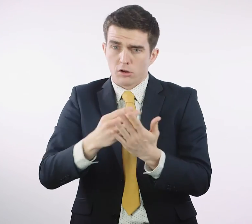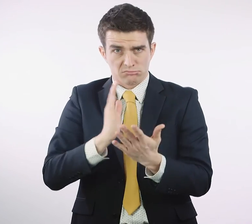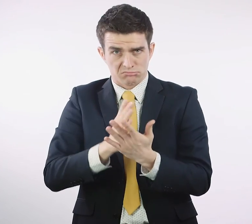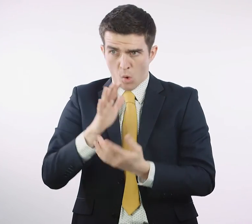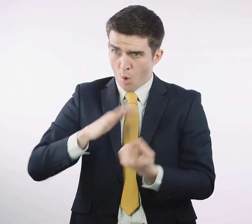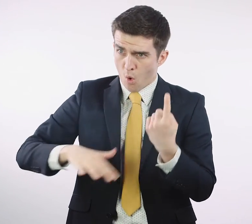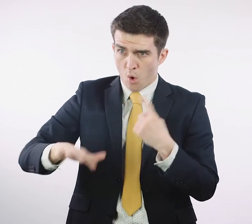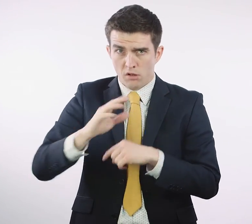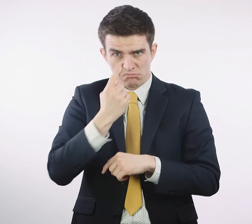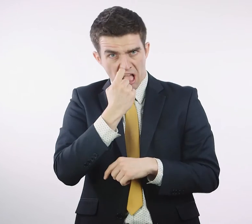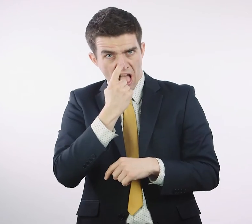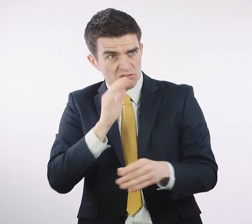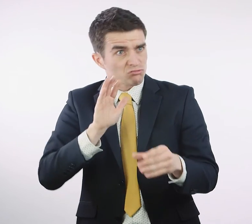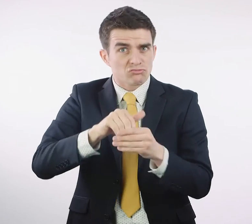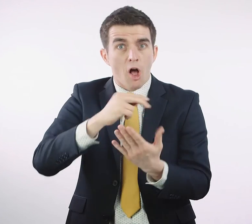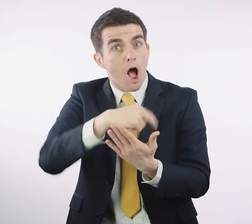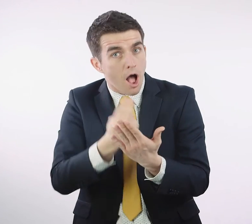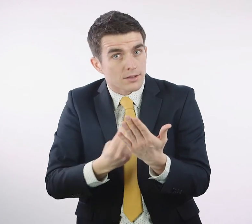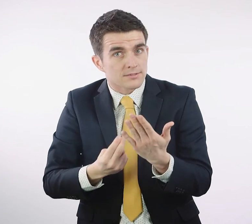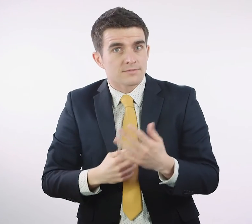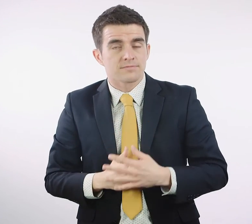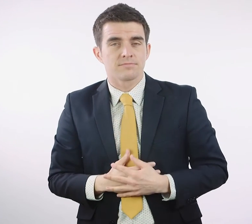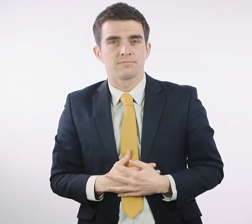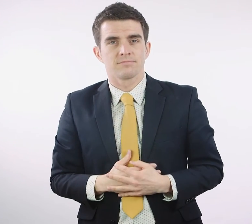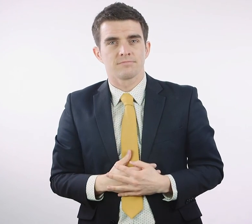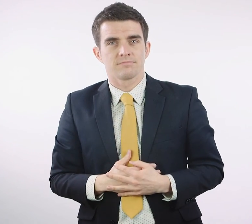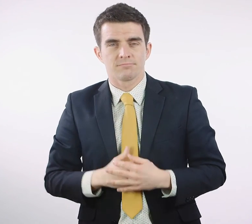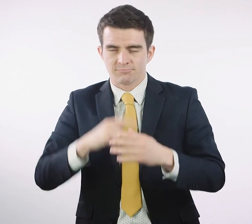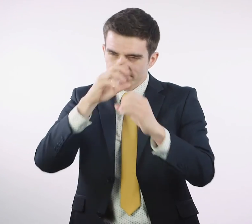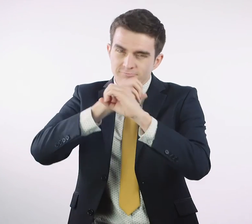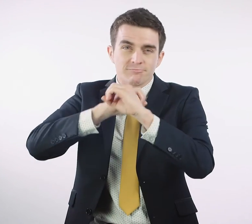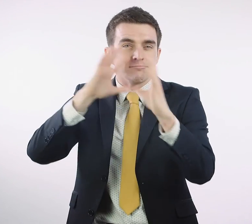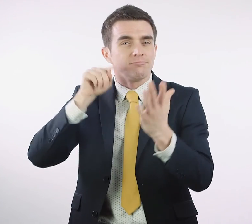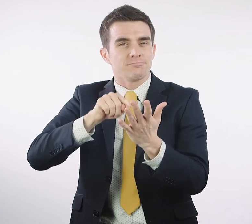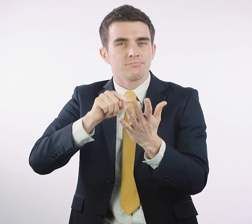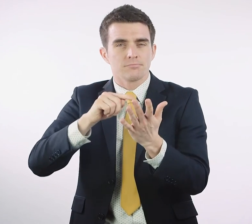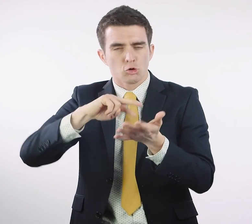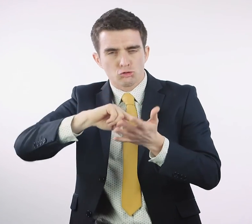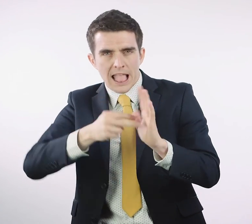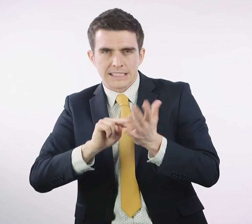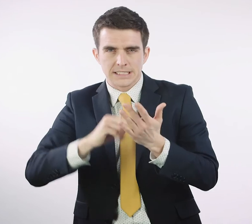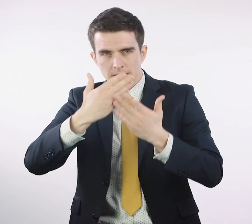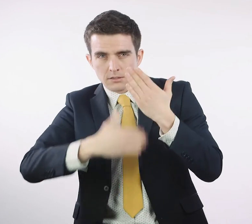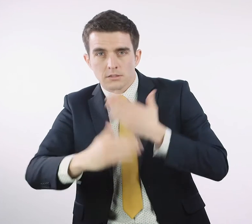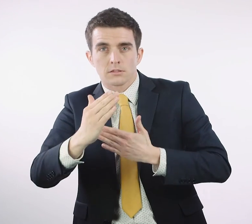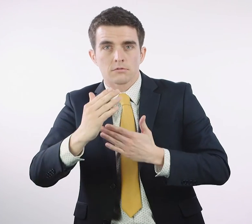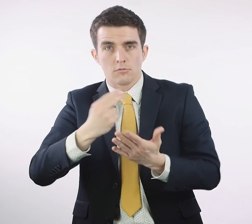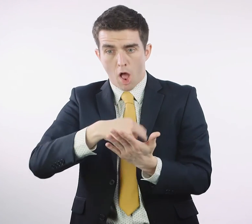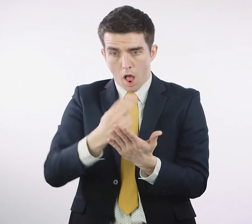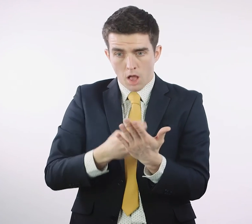reflected in our strategic plan for the arts and in the funding policies we have developed for each of the arts forums.